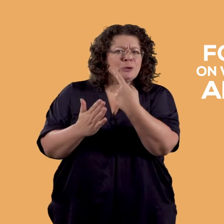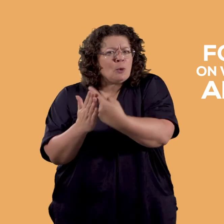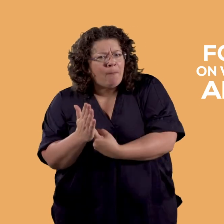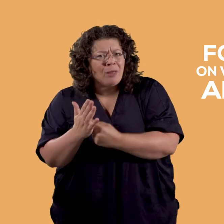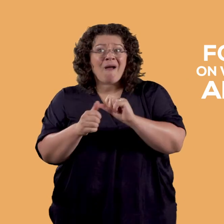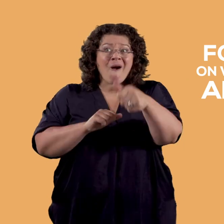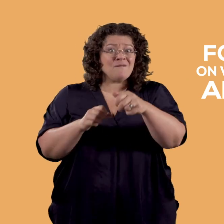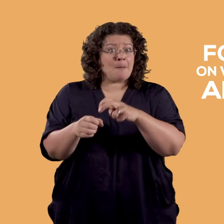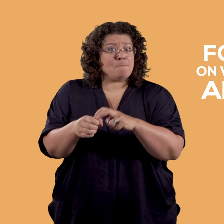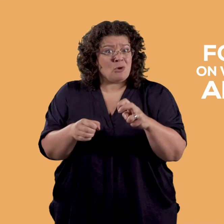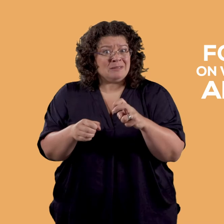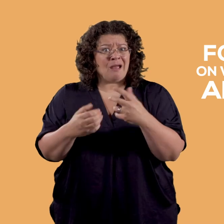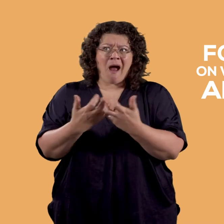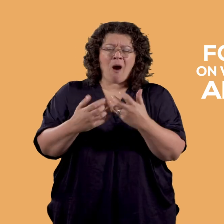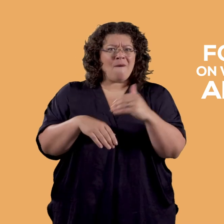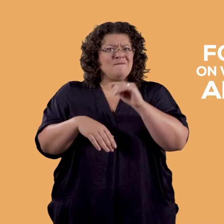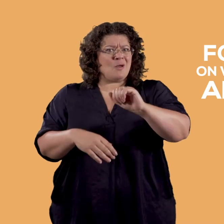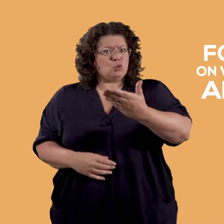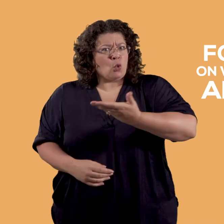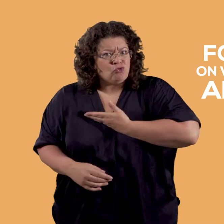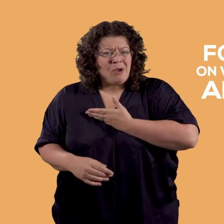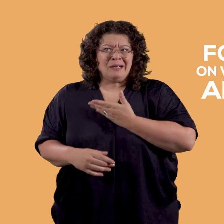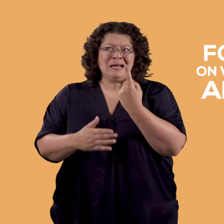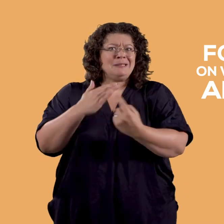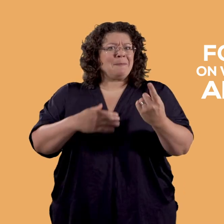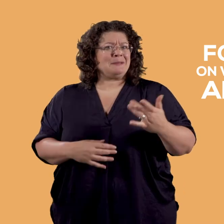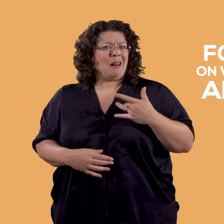how it will affect your rights to independent living follow the links in the box below.